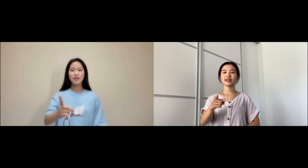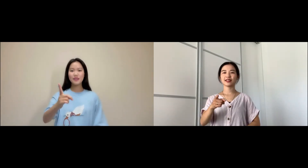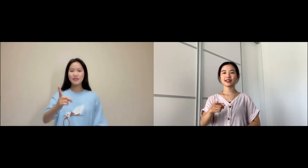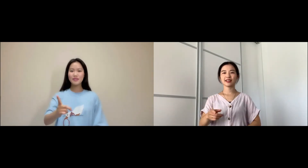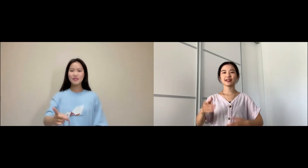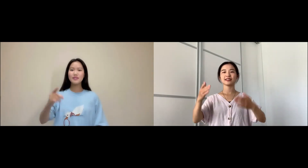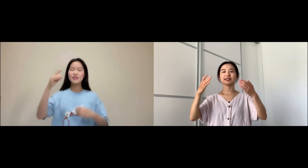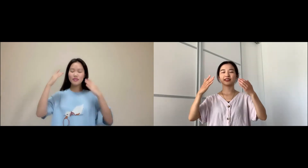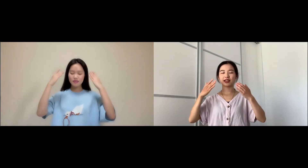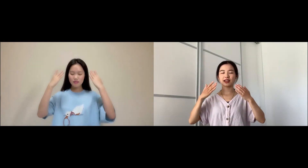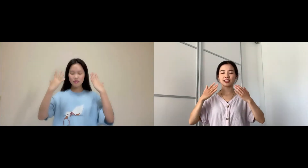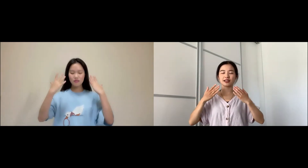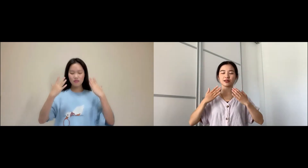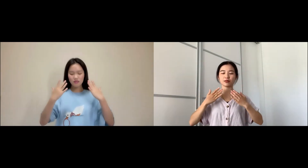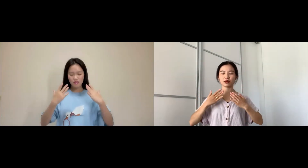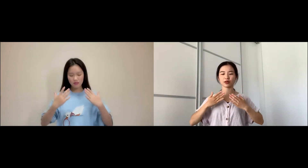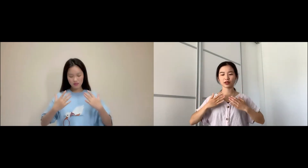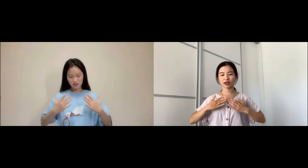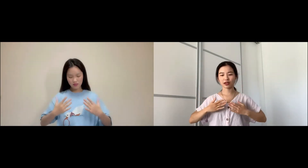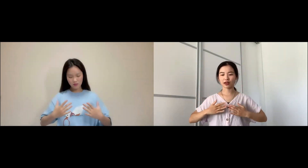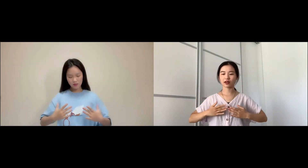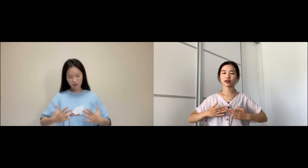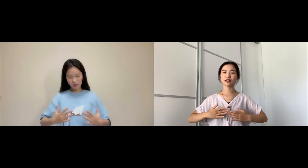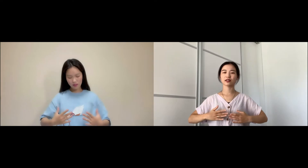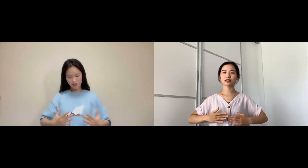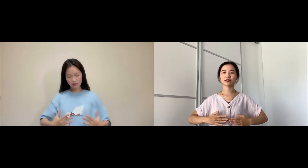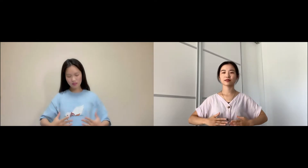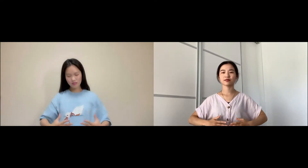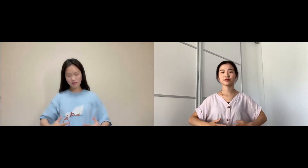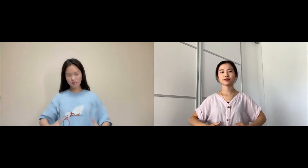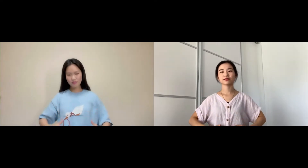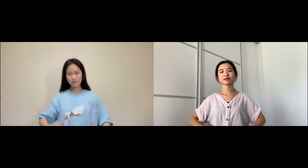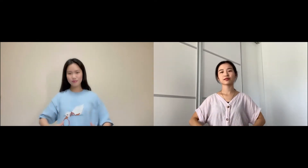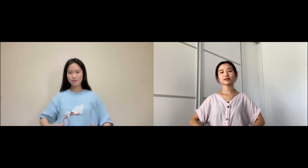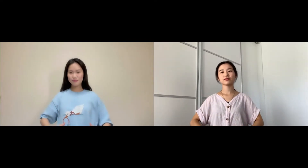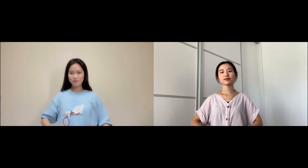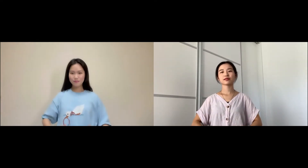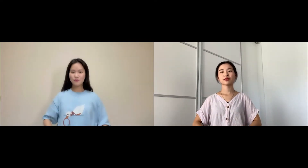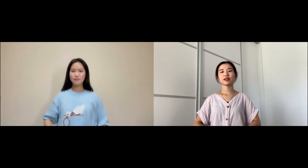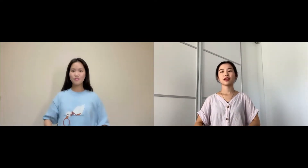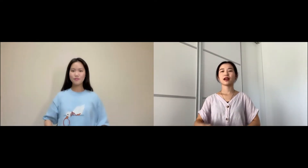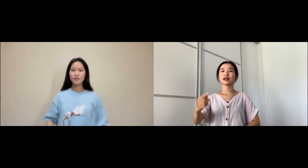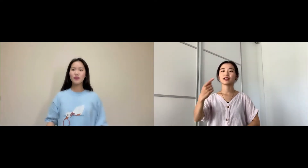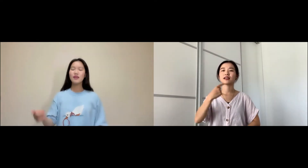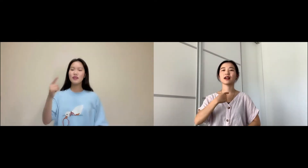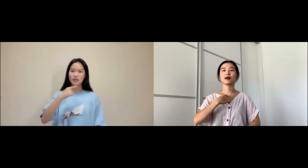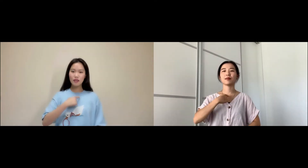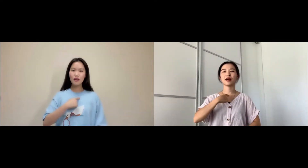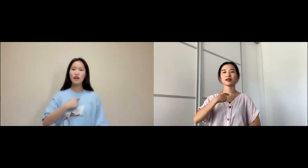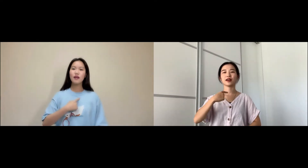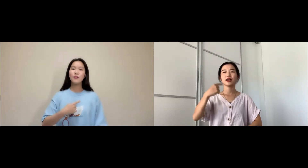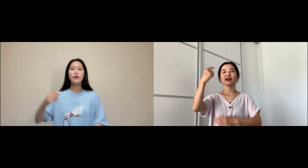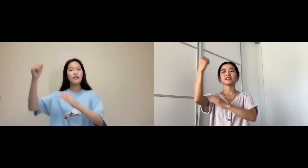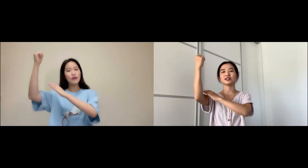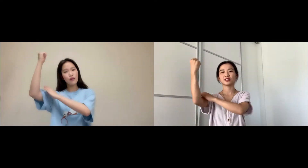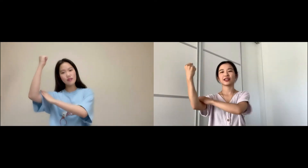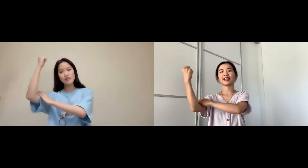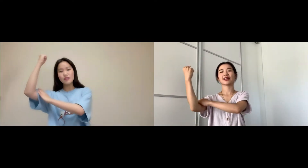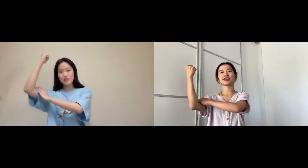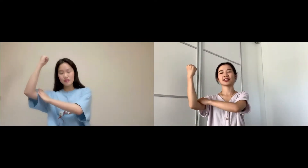with is a tired and broken heart I can tell by your eyes you think